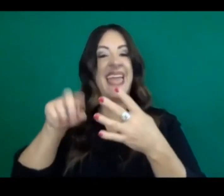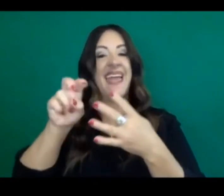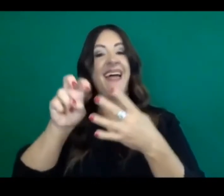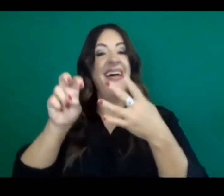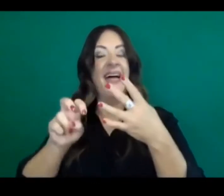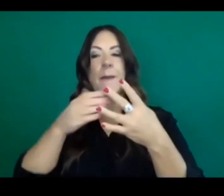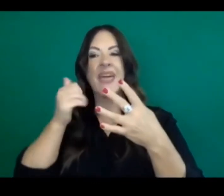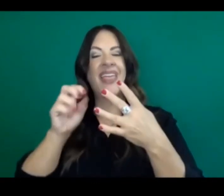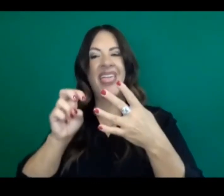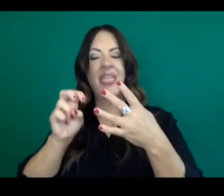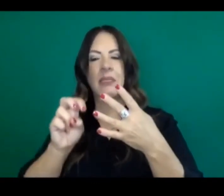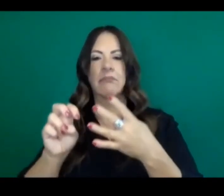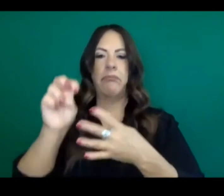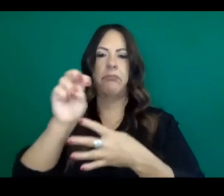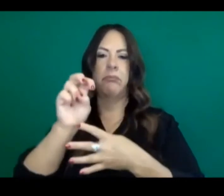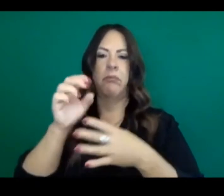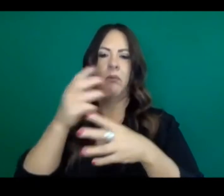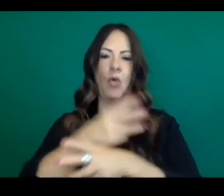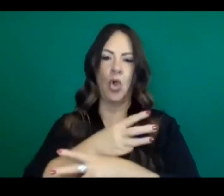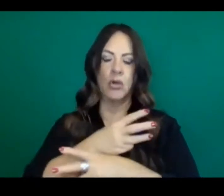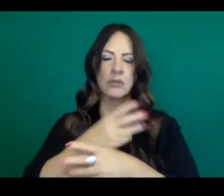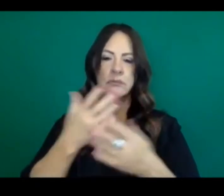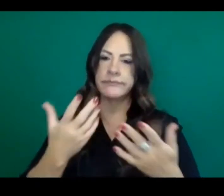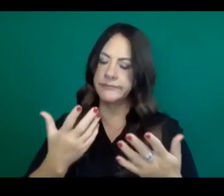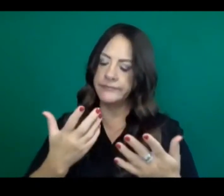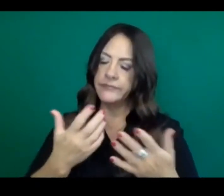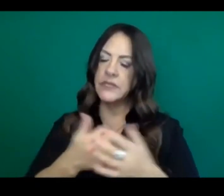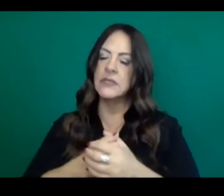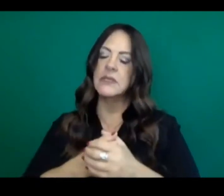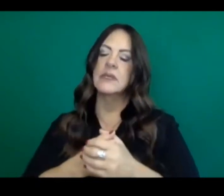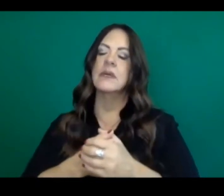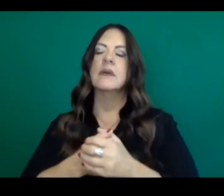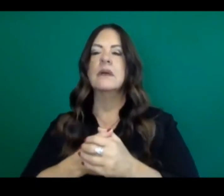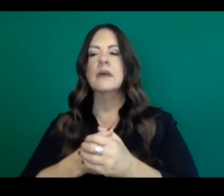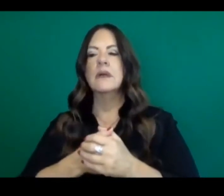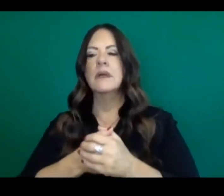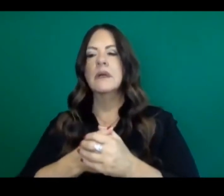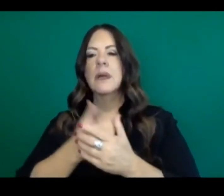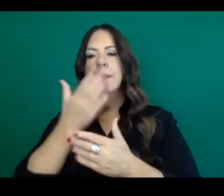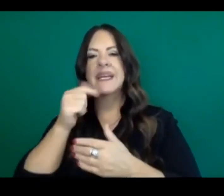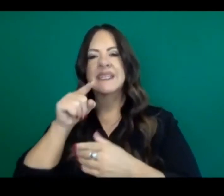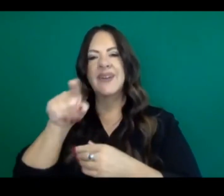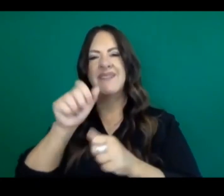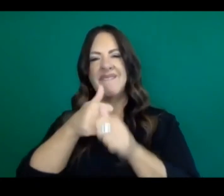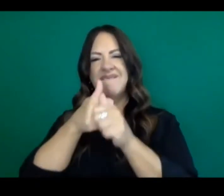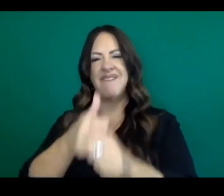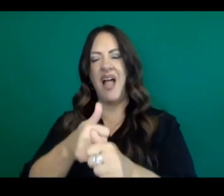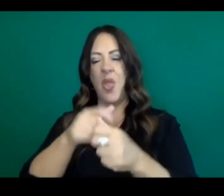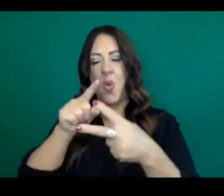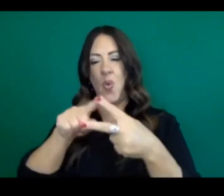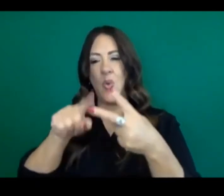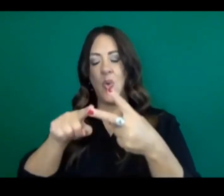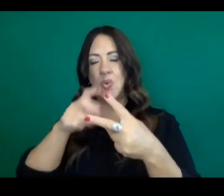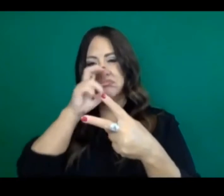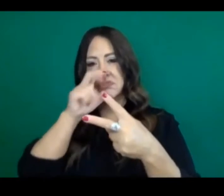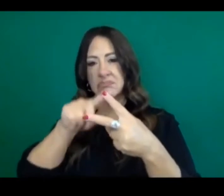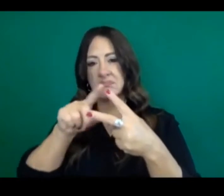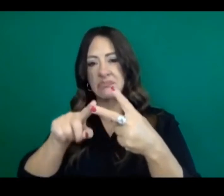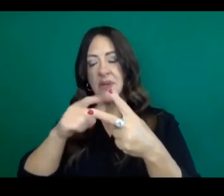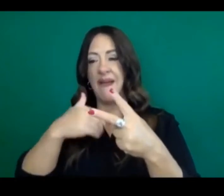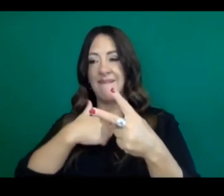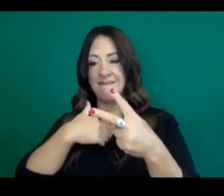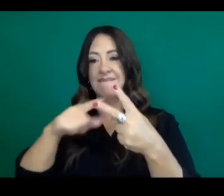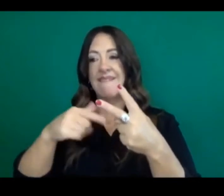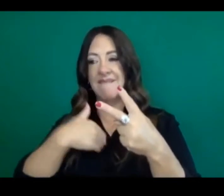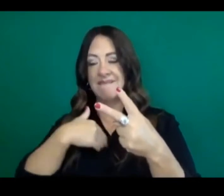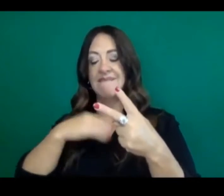current tier that they're in, and they may miss those metric thresholds as well. And if we see that happening for two